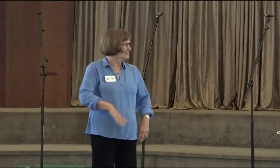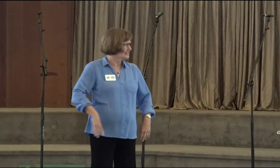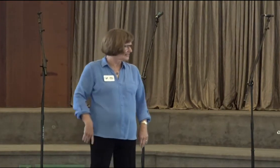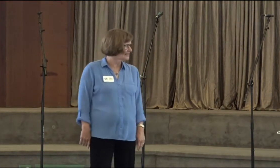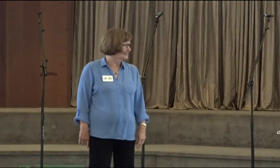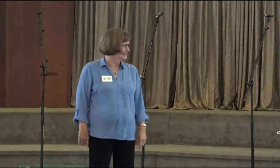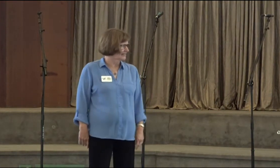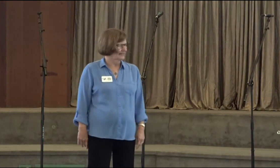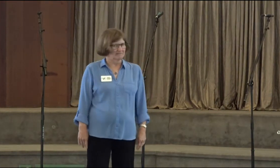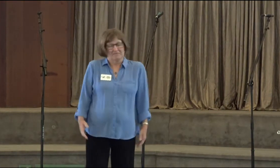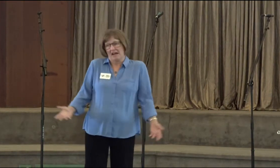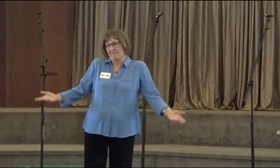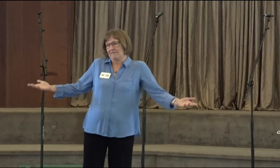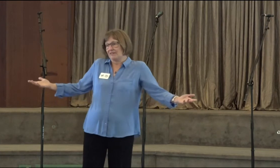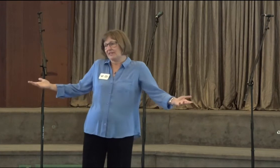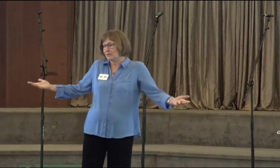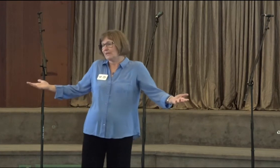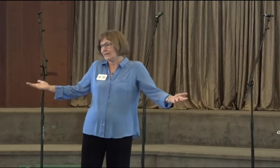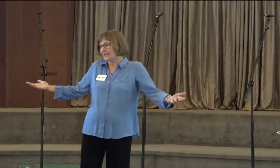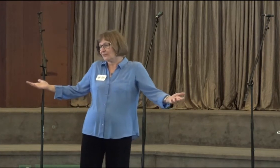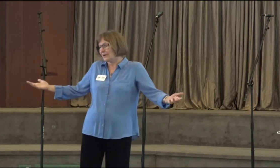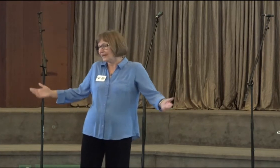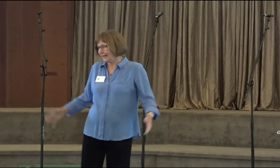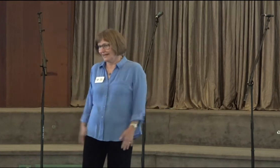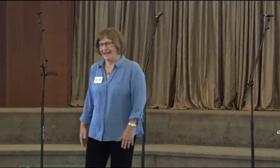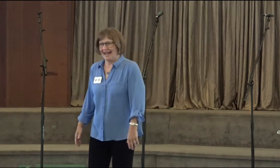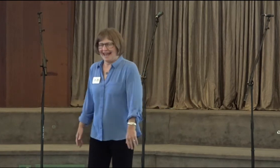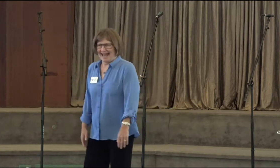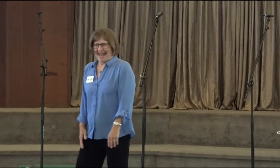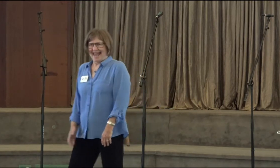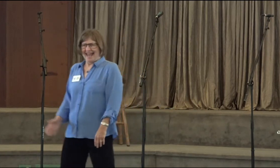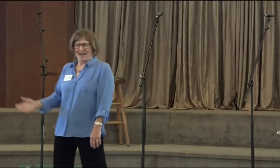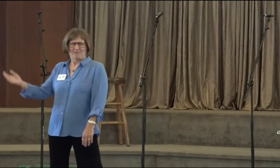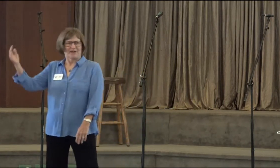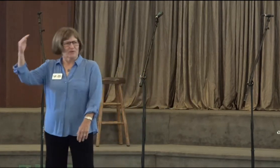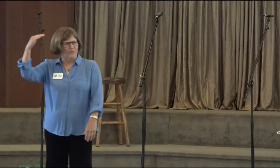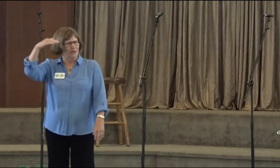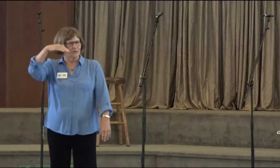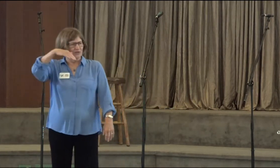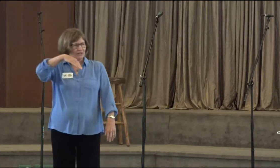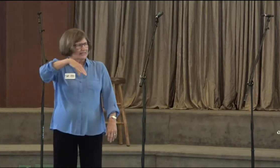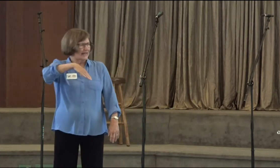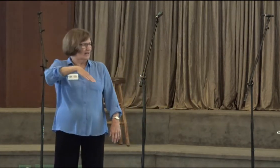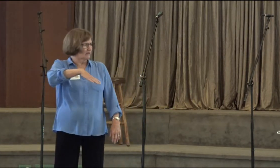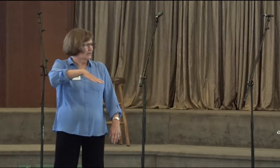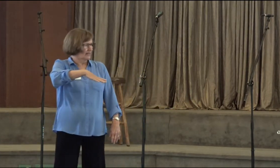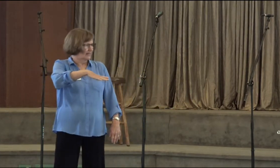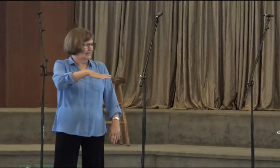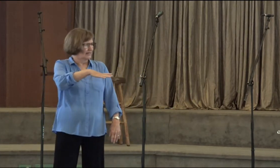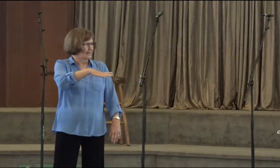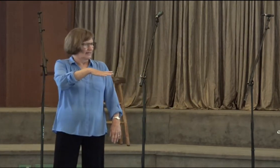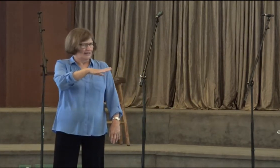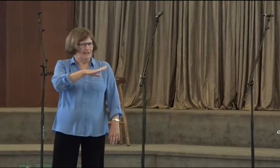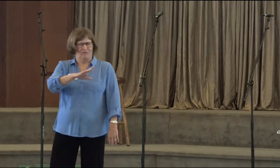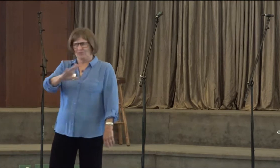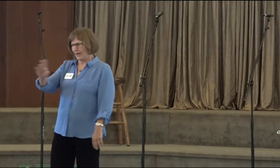life and, you know, life just is like that. You know, it just is. I haven't found it to be any other way.